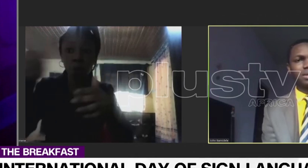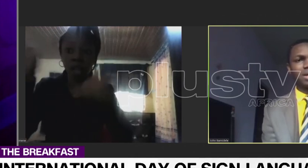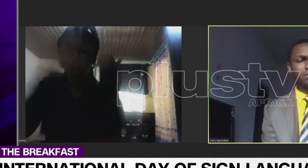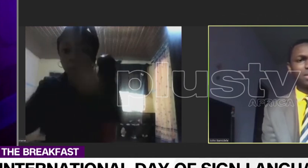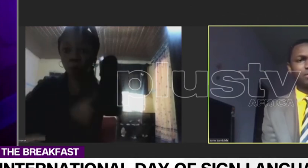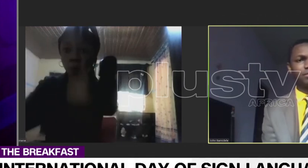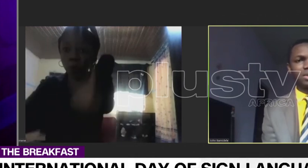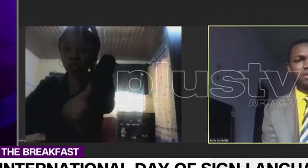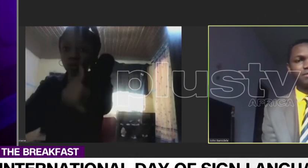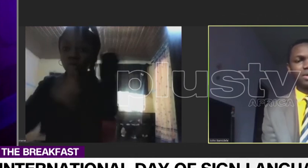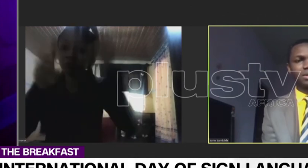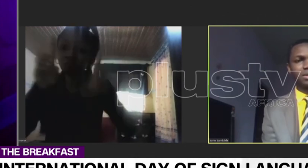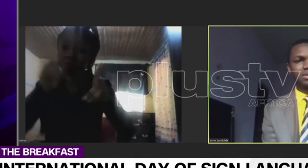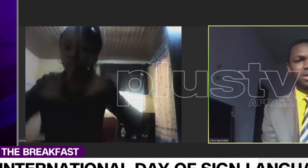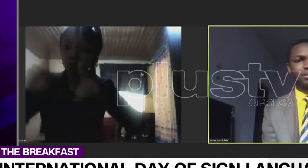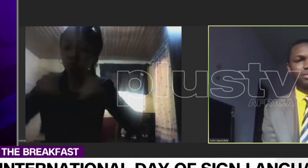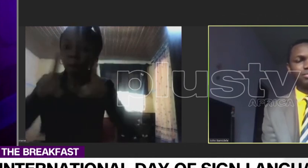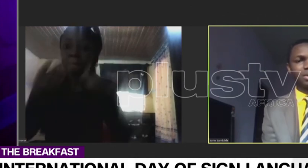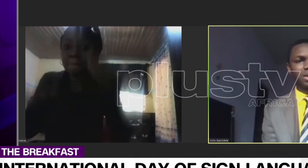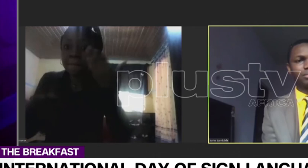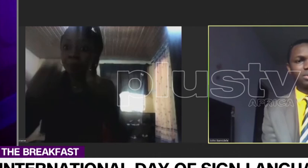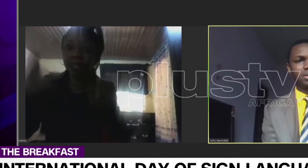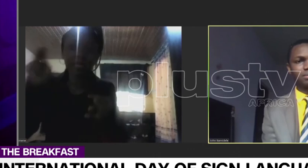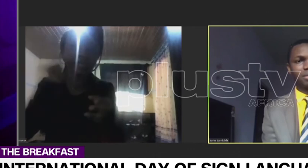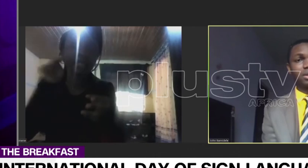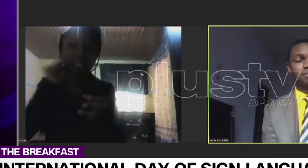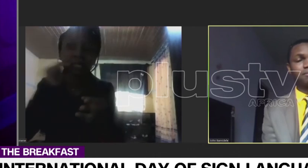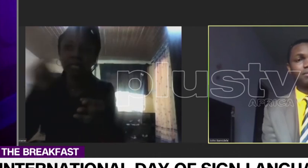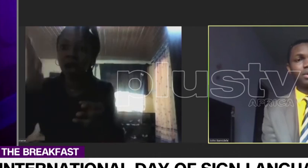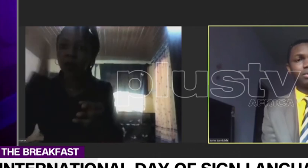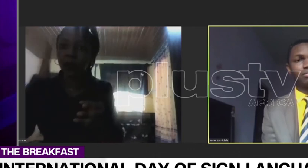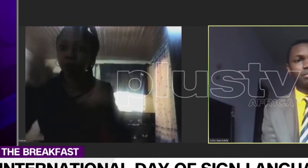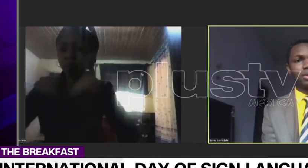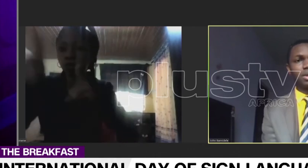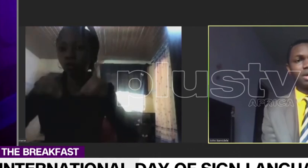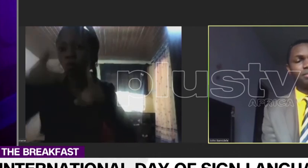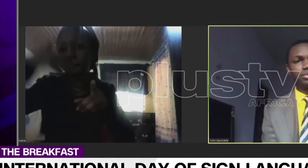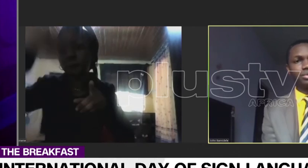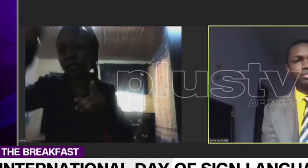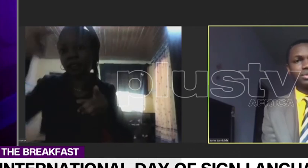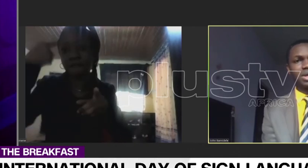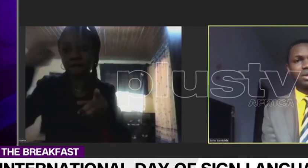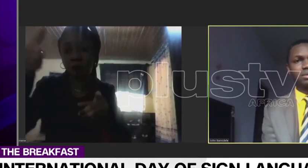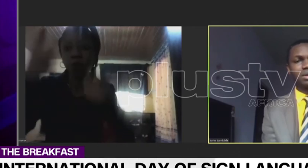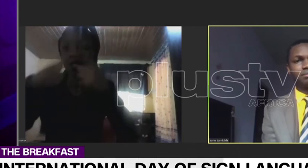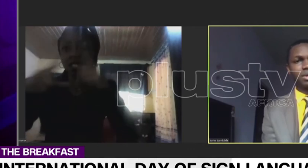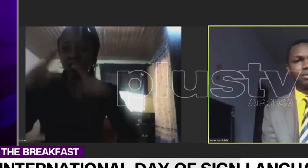turnaround for the deaf and sign language with a language that many will be happy to use and proud of.